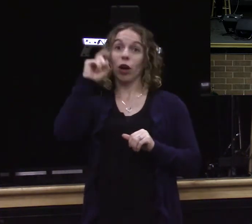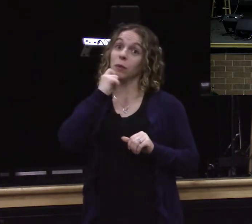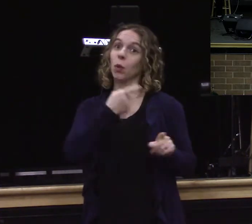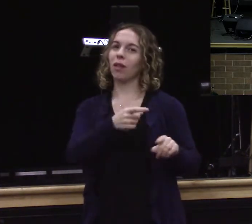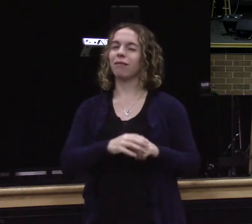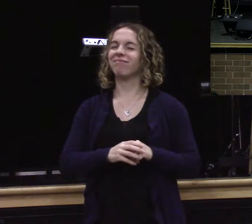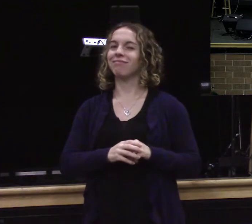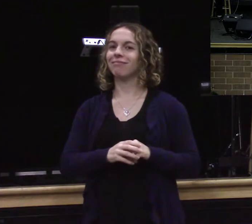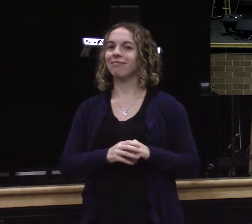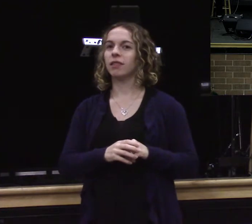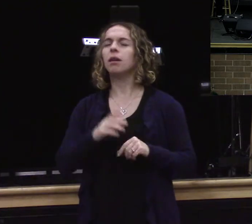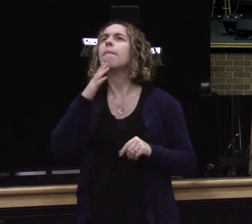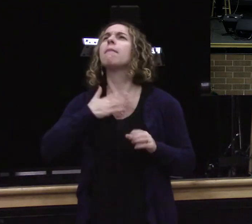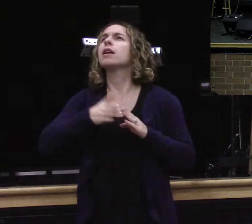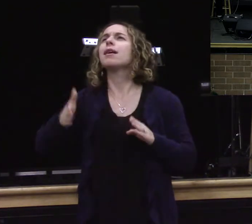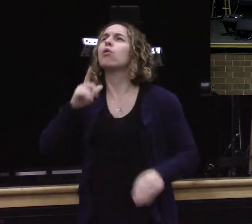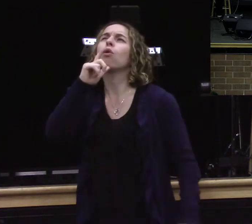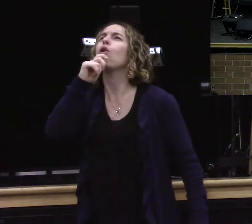cool. But who is my neighbor?